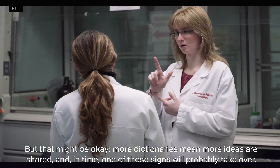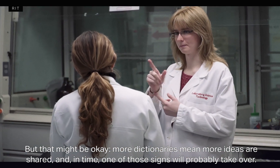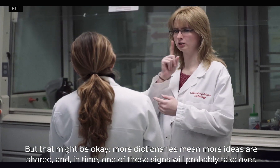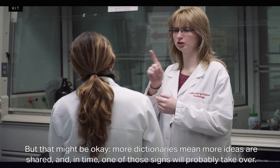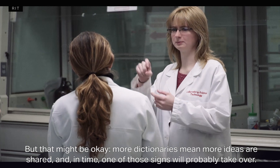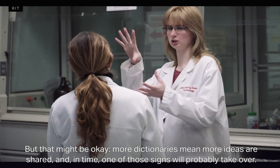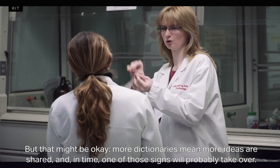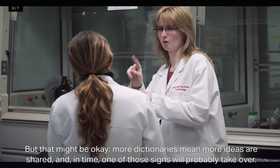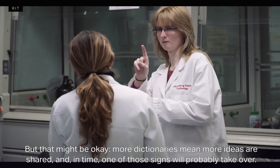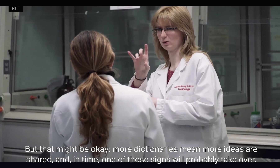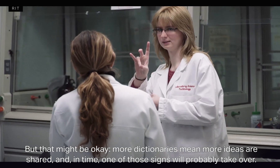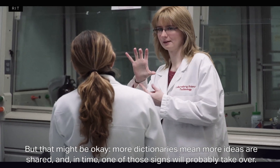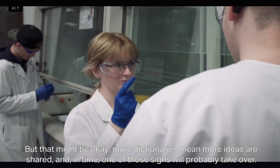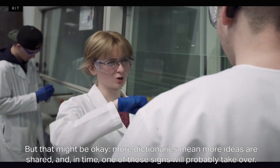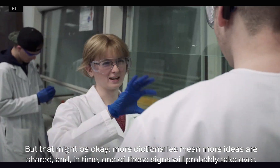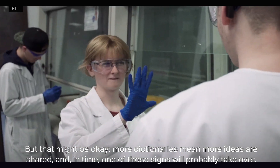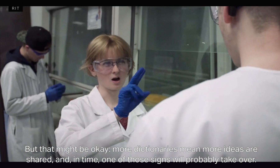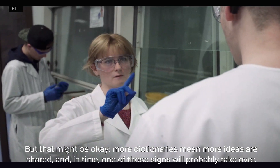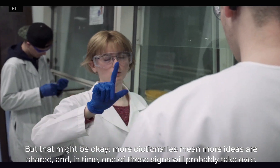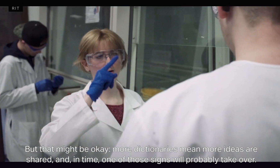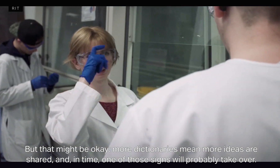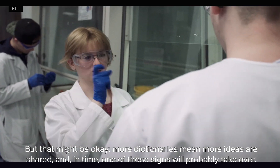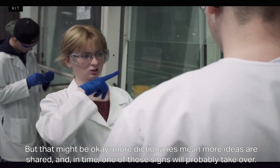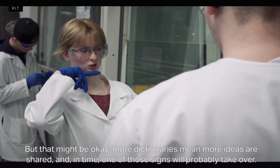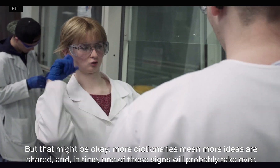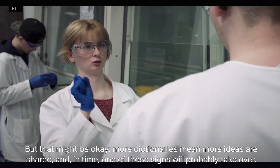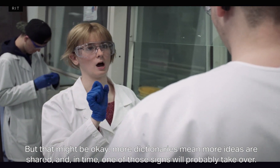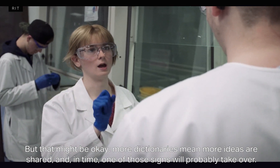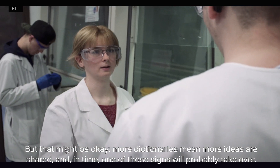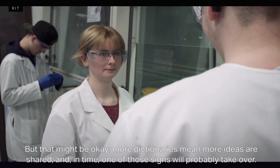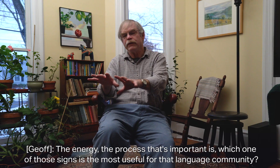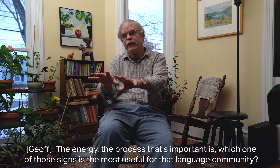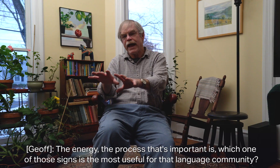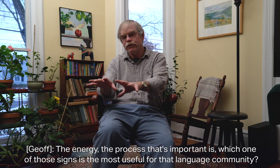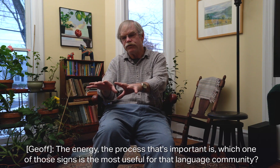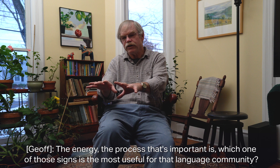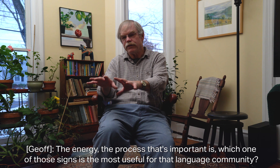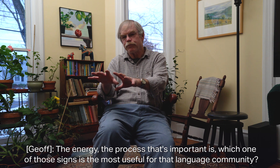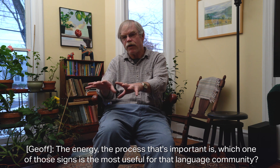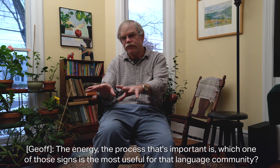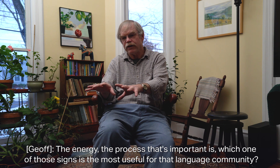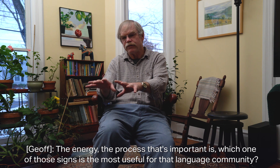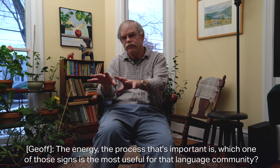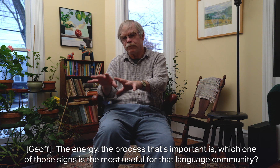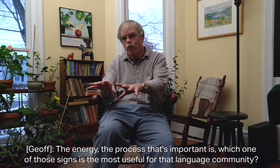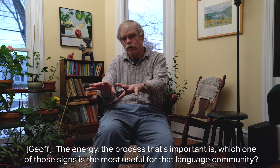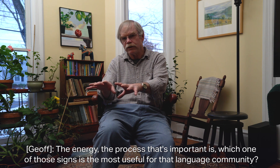are shared. And in time, one of those signs will probably take over. The energy, the process that's important